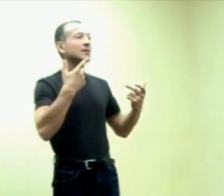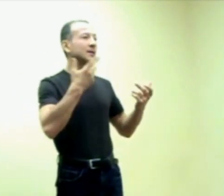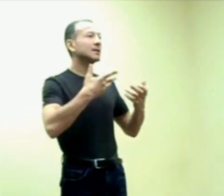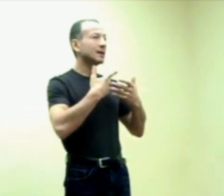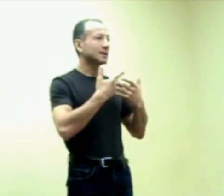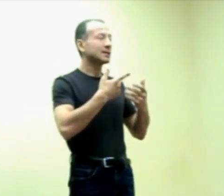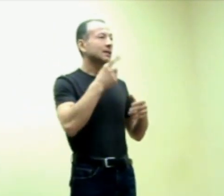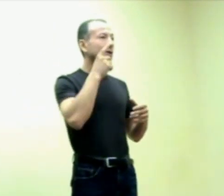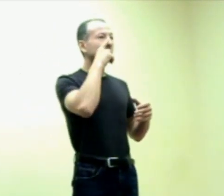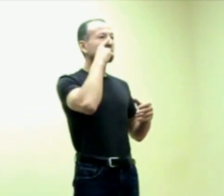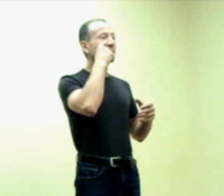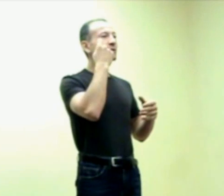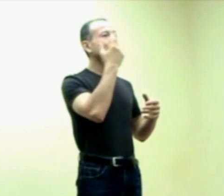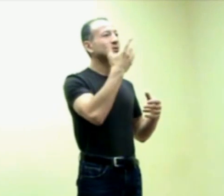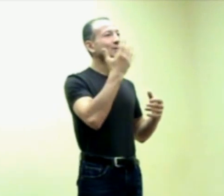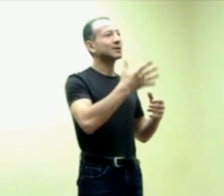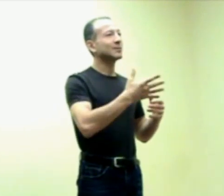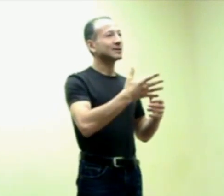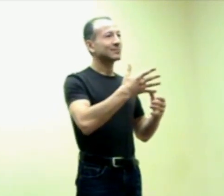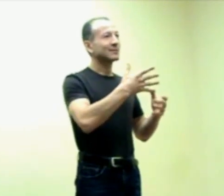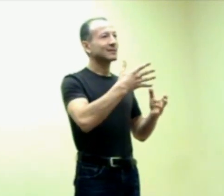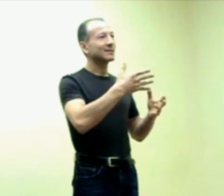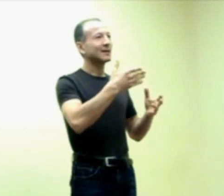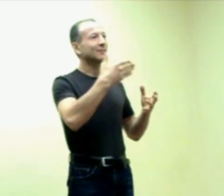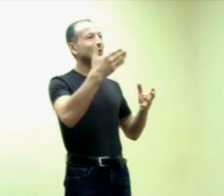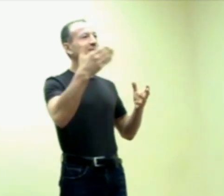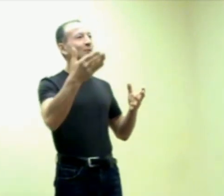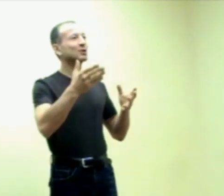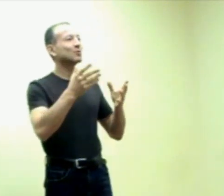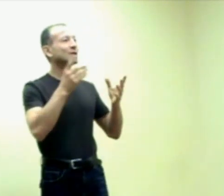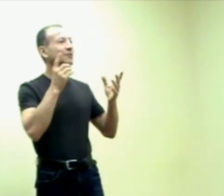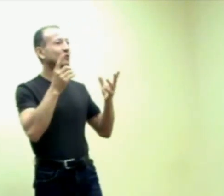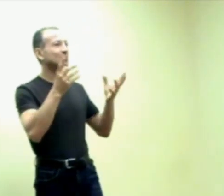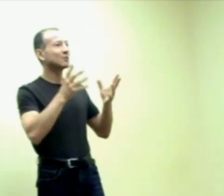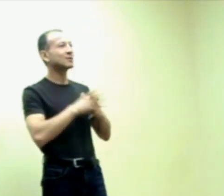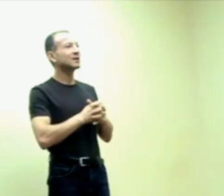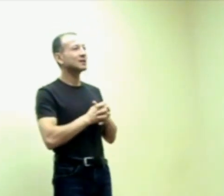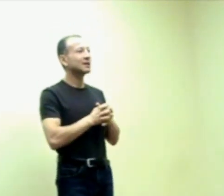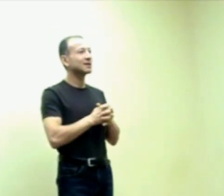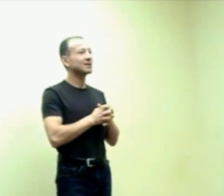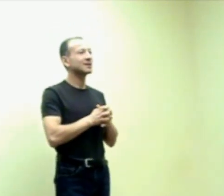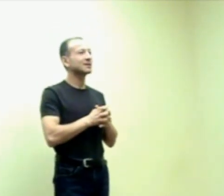Breathe, yes. Now, the first moves, that's what I meant. I'll refresh my question. What are the first moves the kid does?